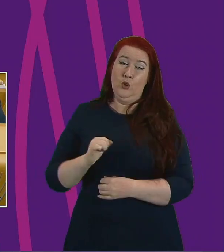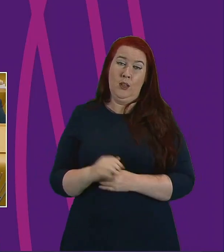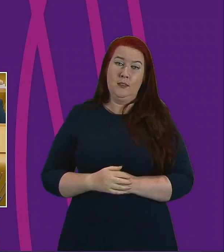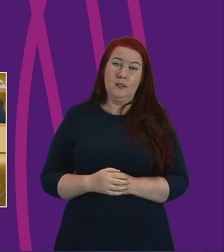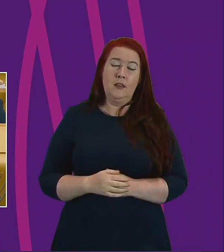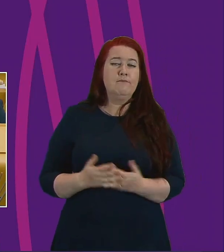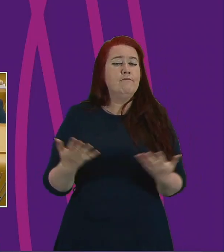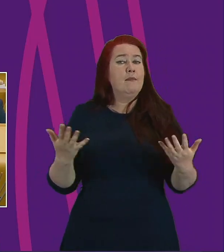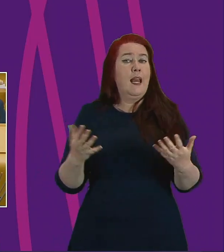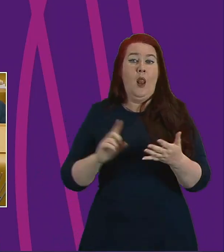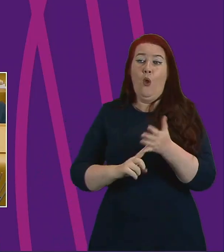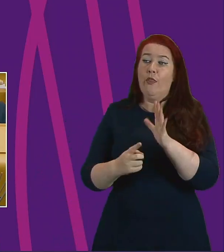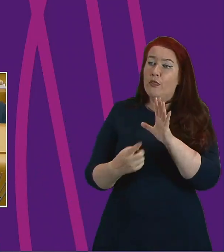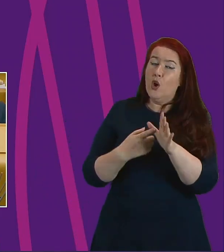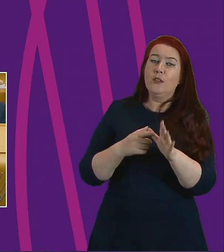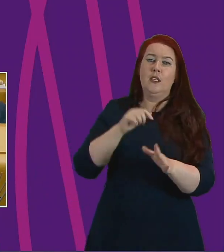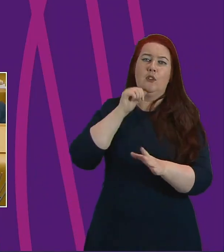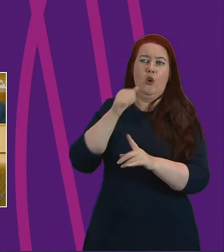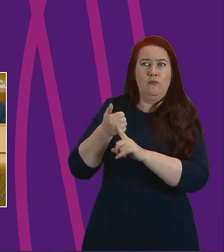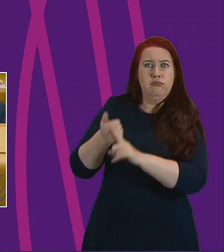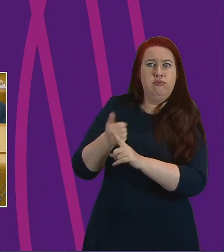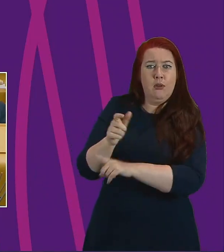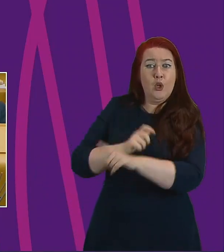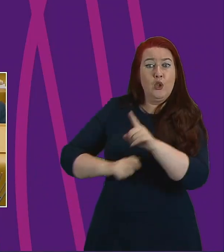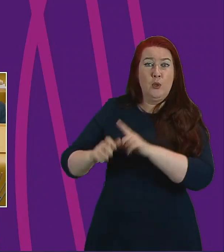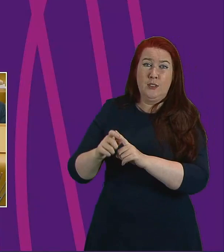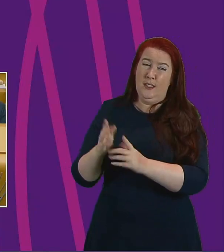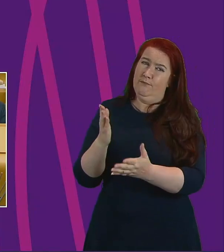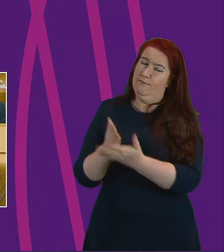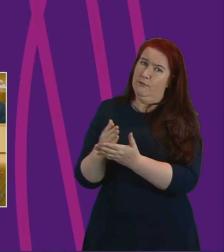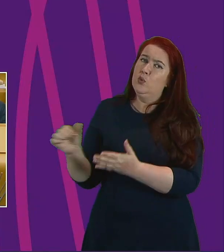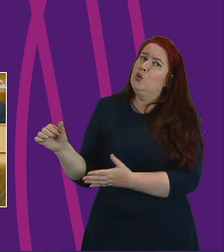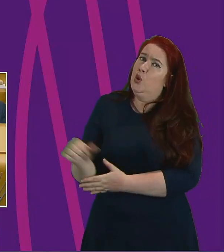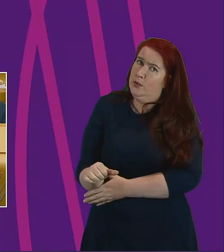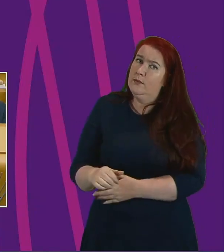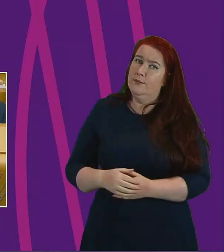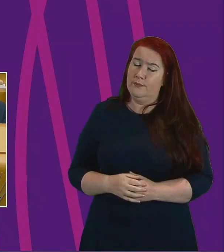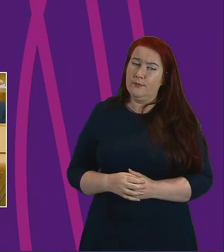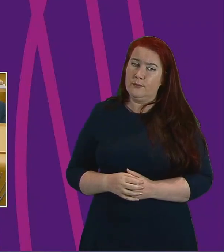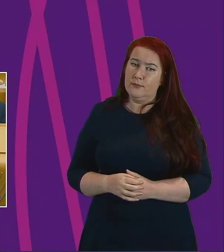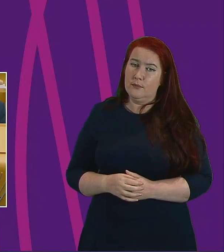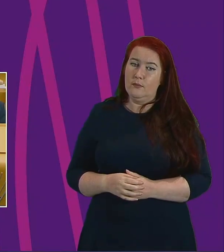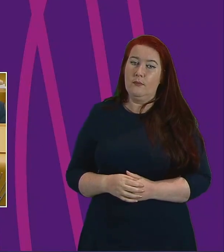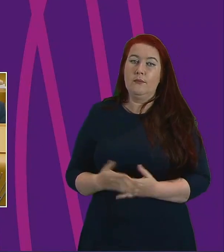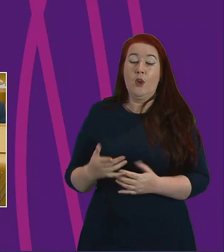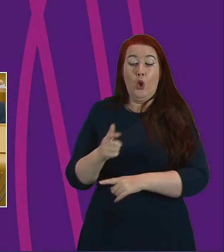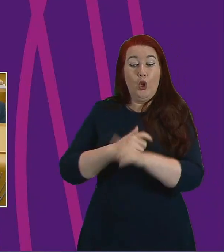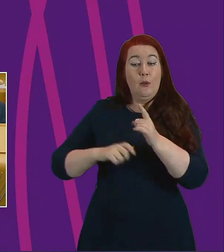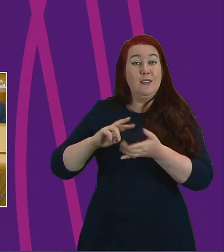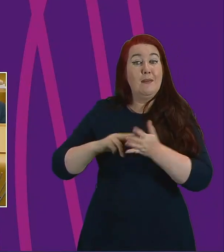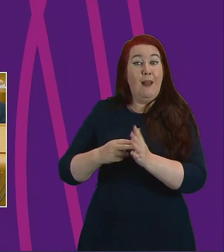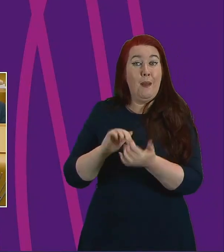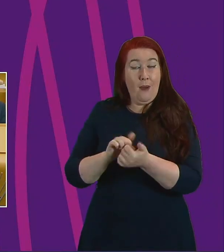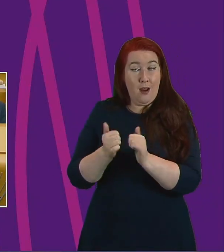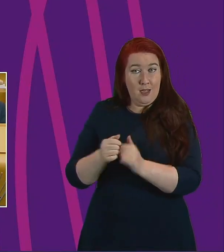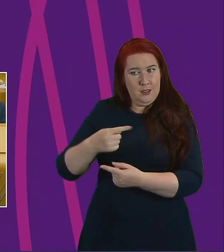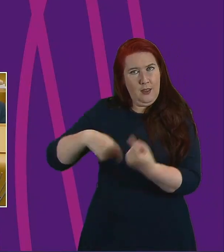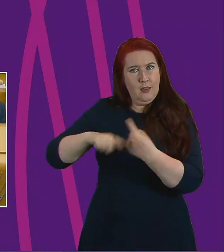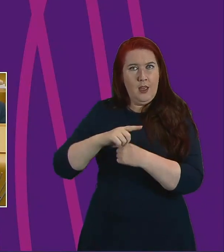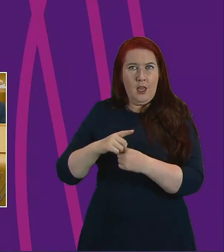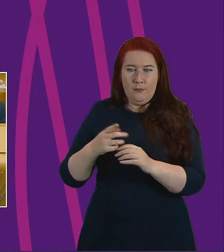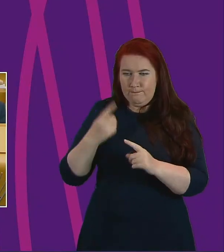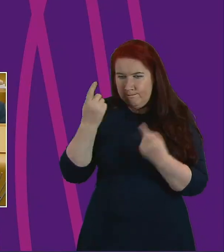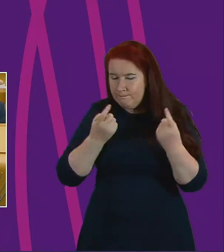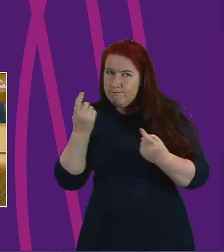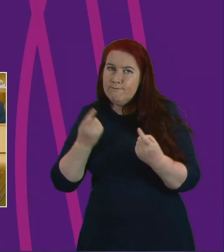channeled its efforts into communities on a locality level may well have missed a trick. Community planning partners are tasked with making plans which describe local priorities,